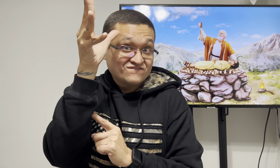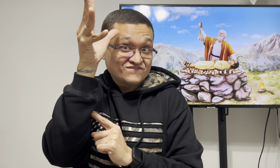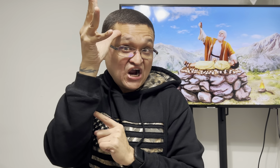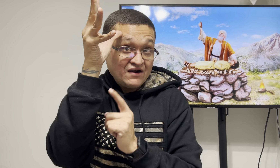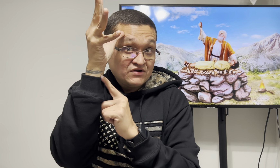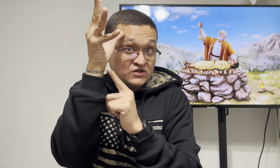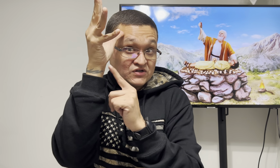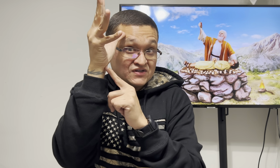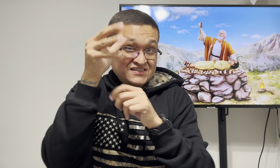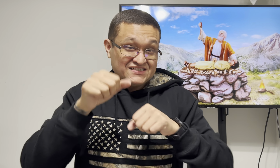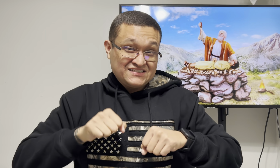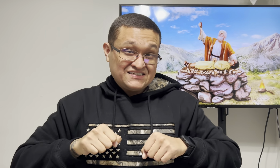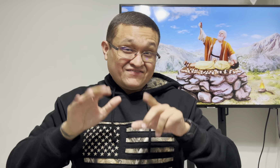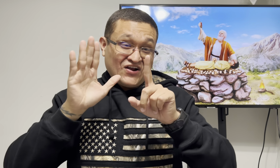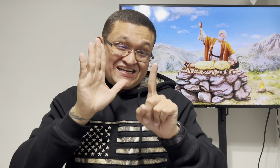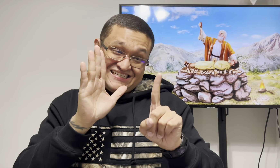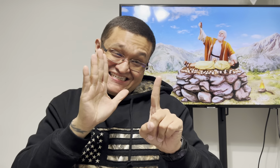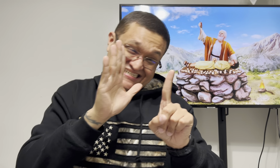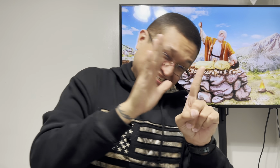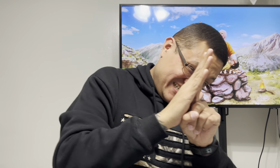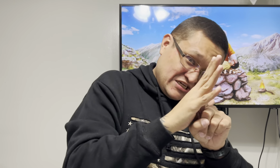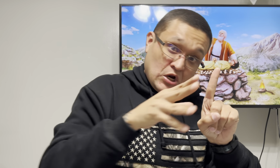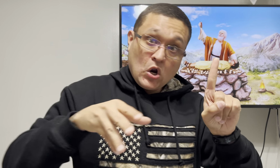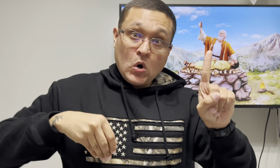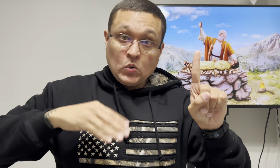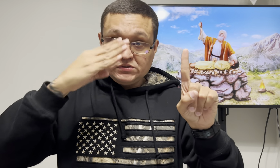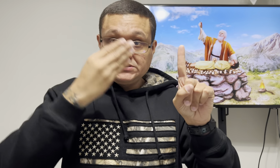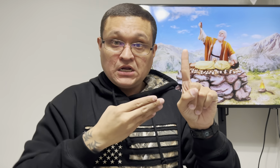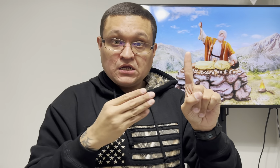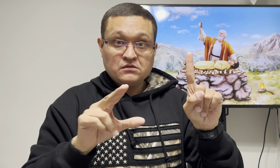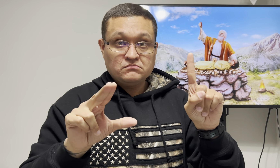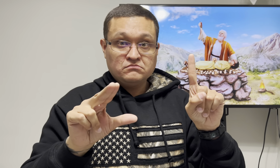so did the father sacrifice his own son